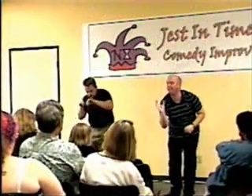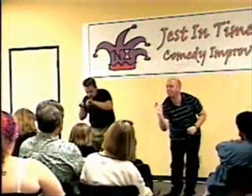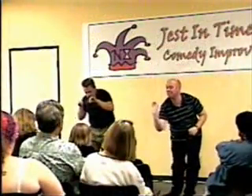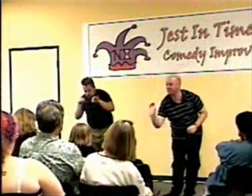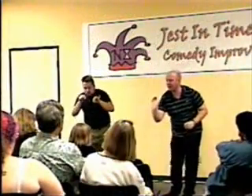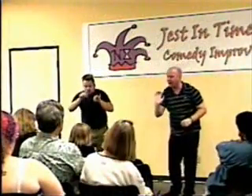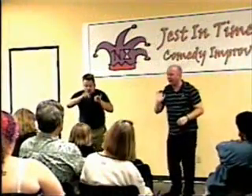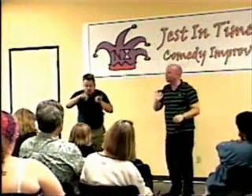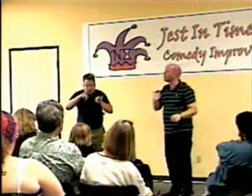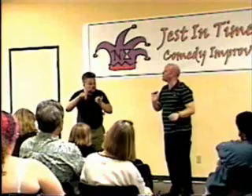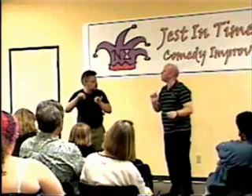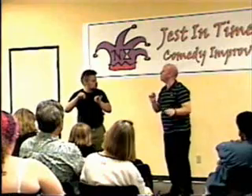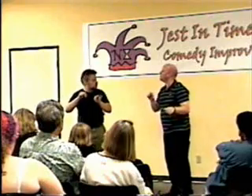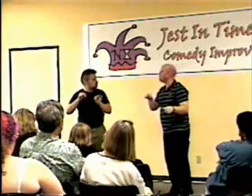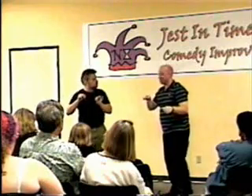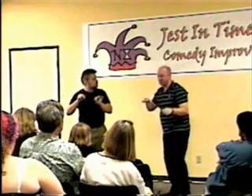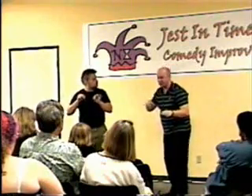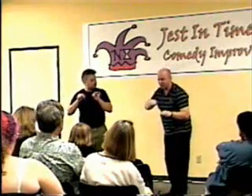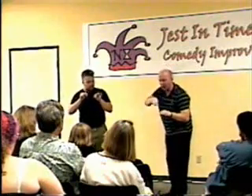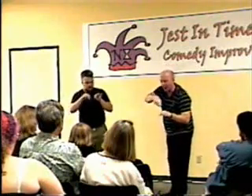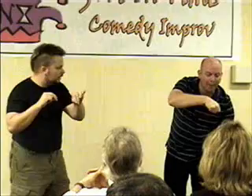Well... I think I'll just put finishing touches to it.